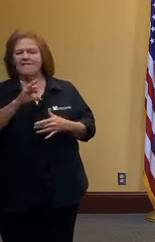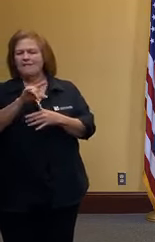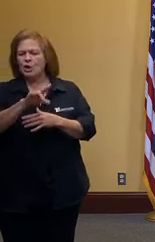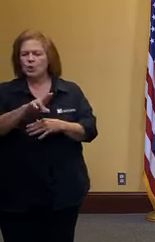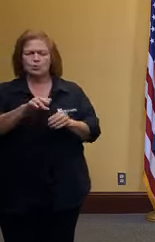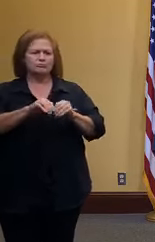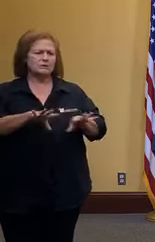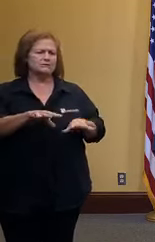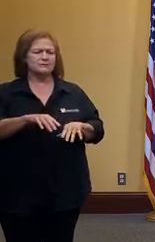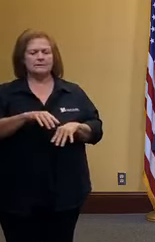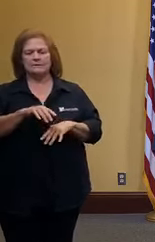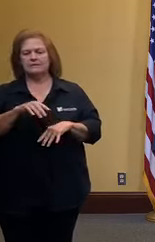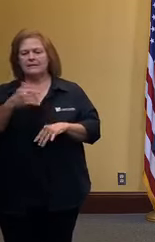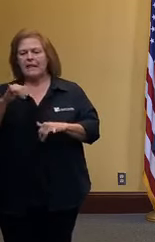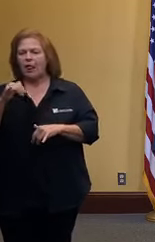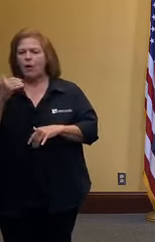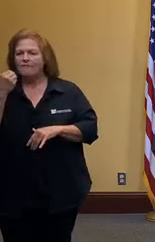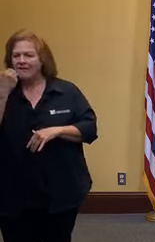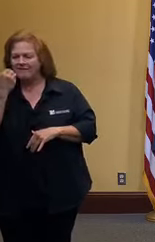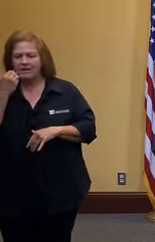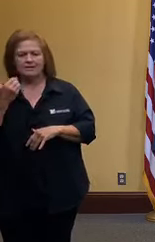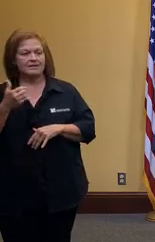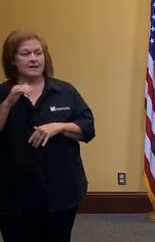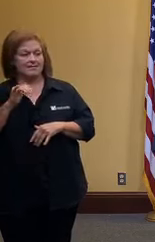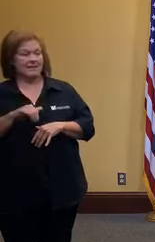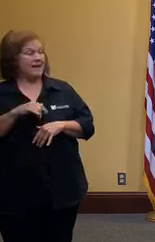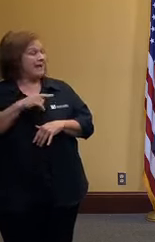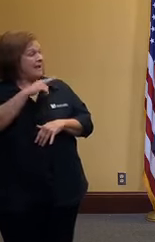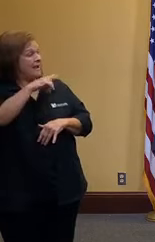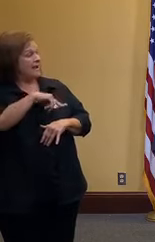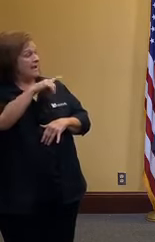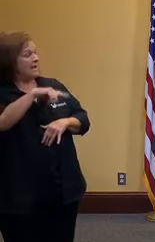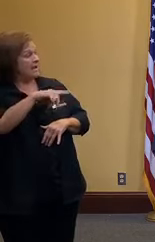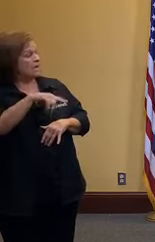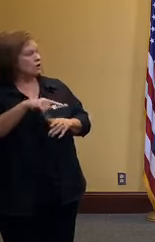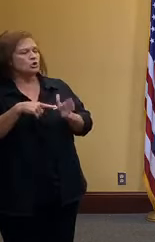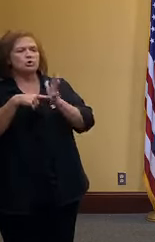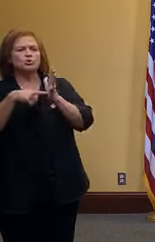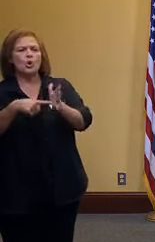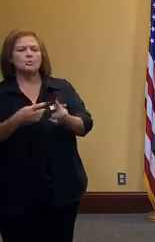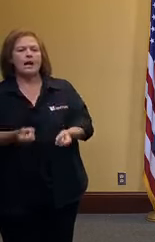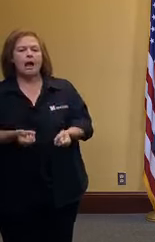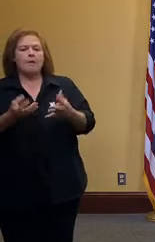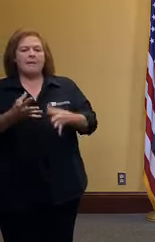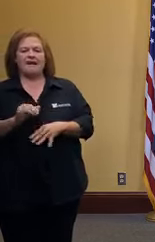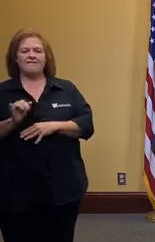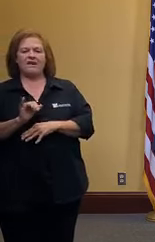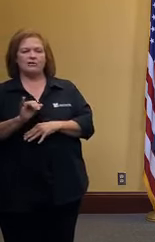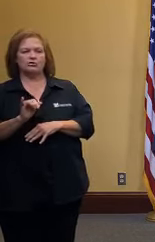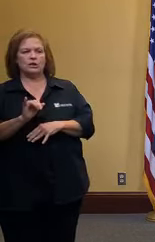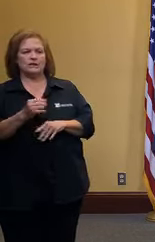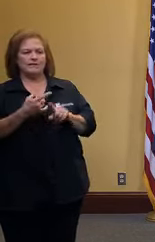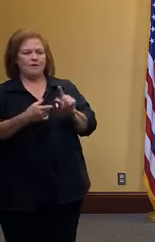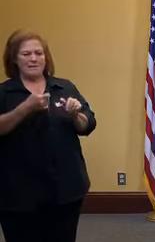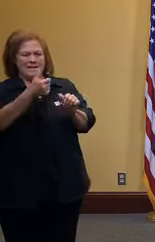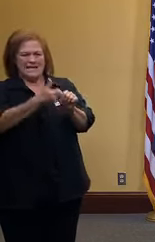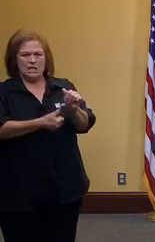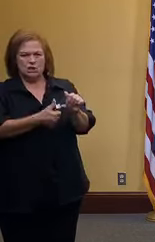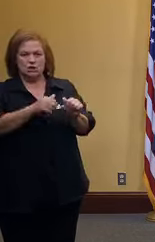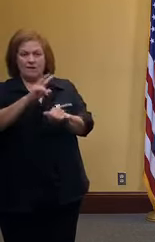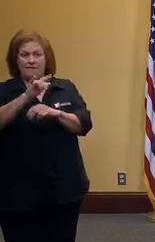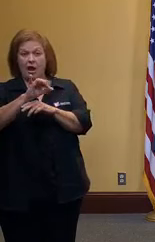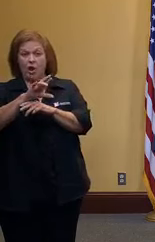measles yellow fever it's used to illustrate the number of infections that are estimated to stem from one single case